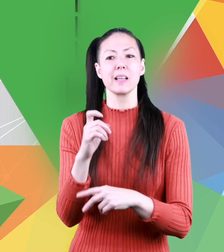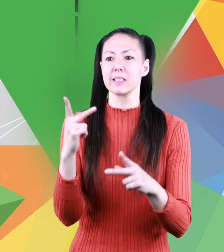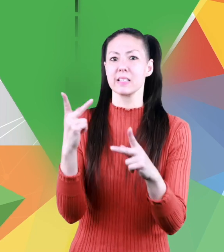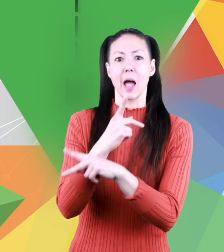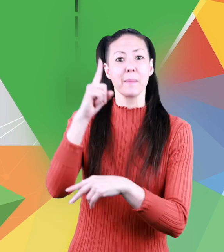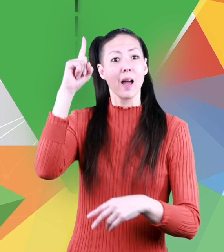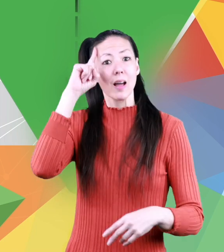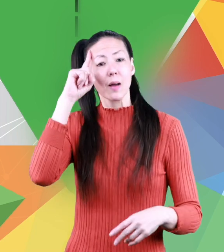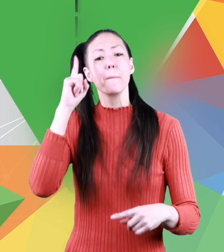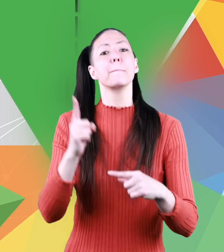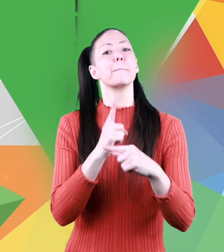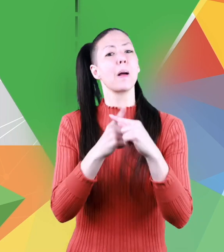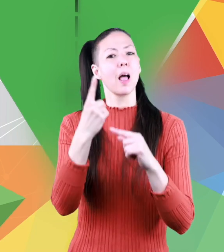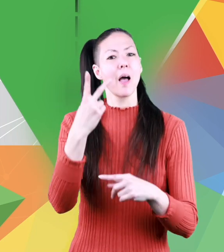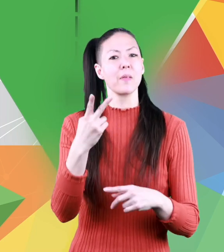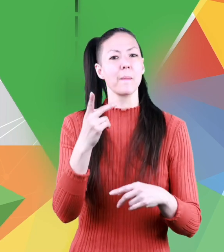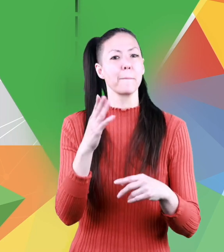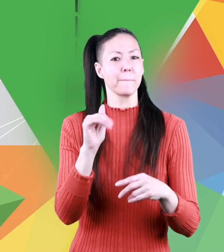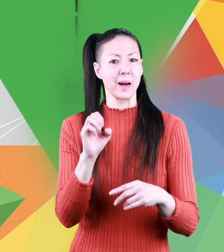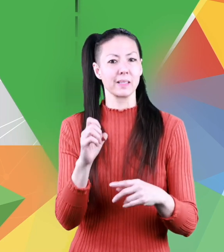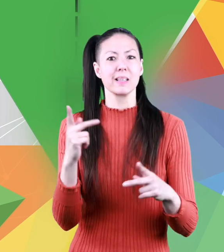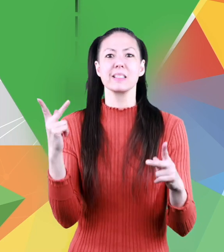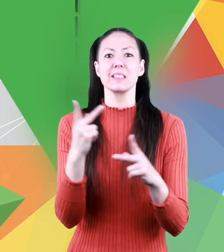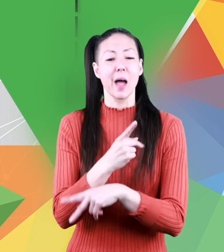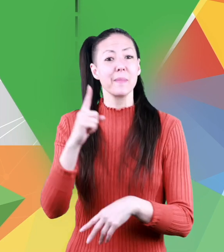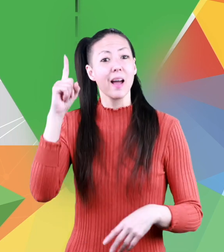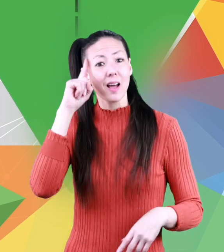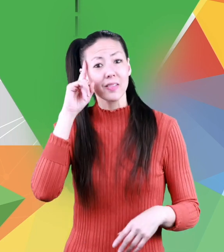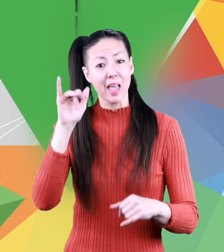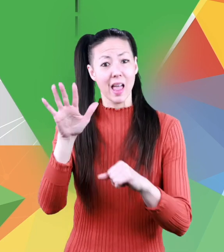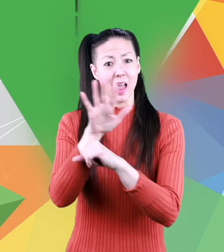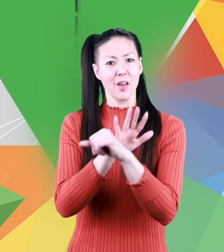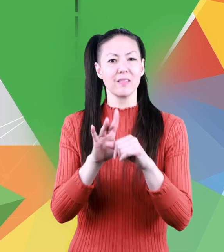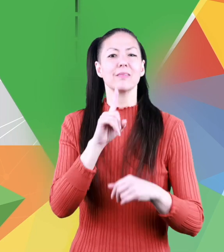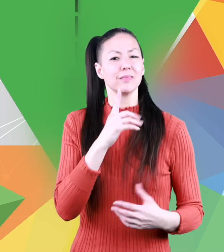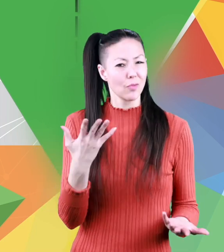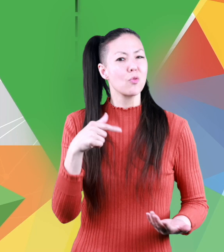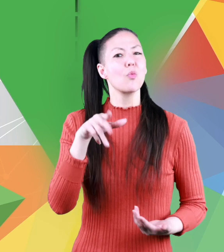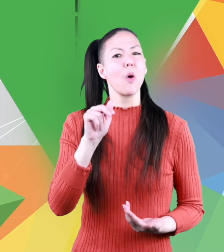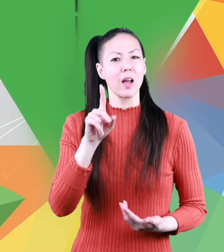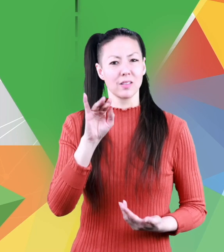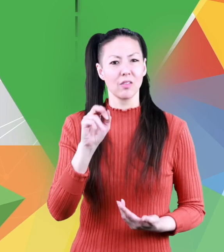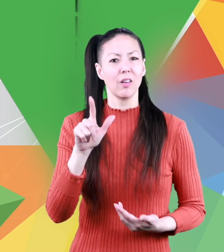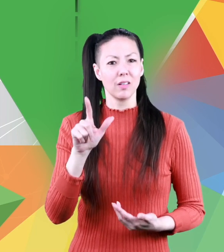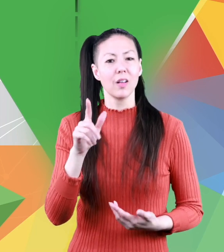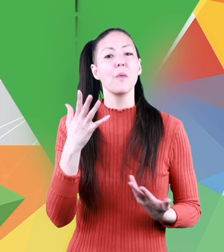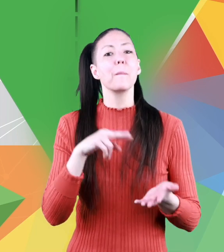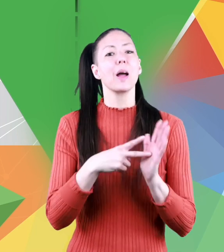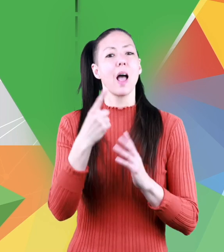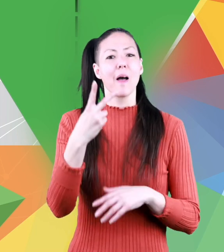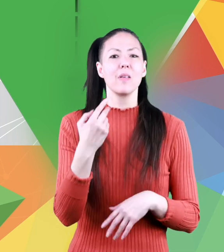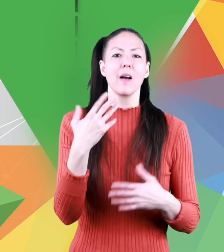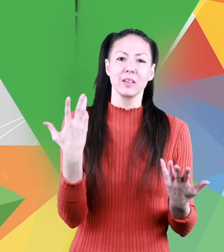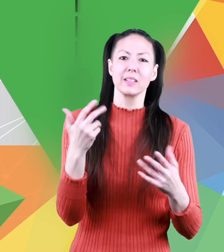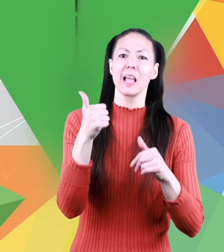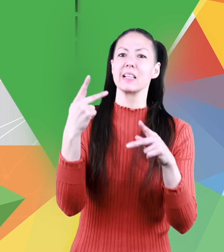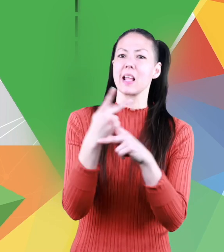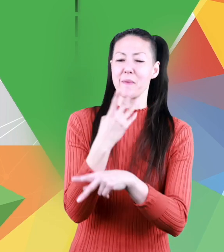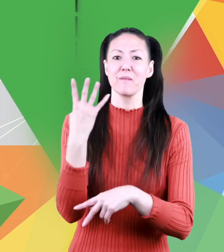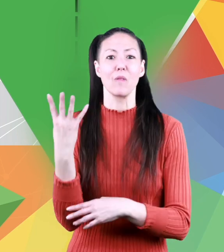height plus one half base times height the area of this quadrilateral would be one half of ten times four